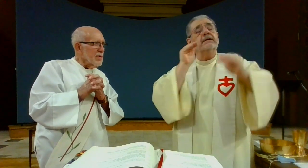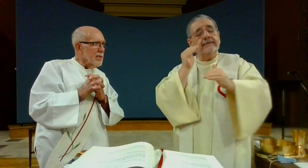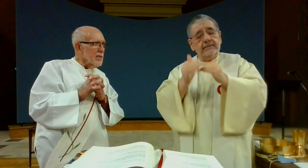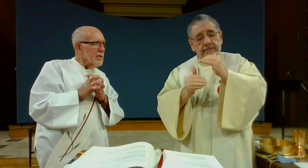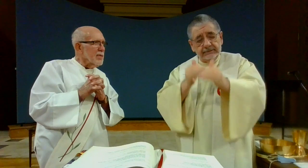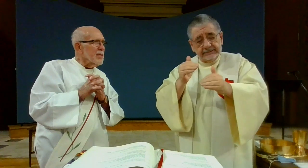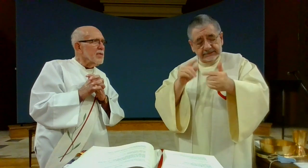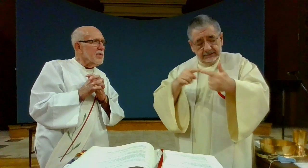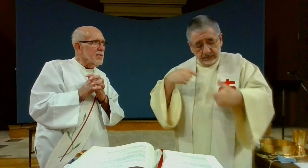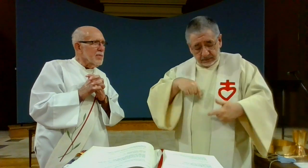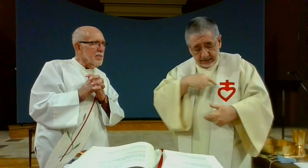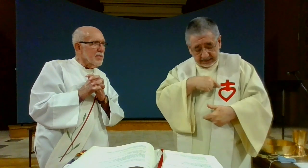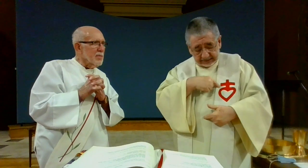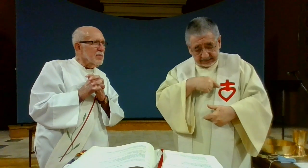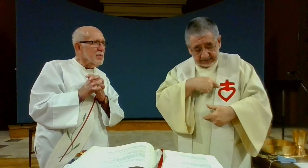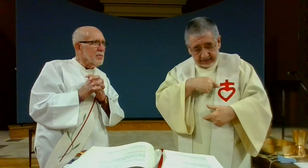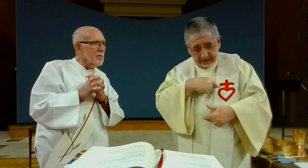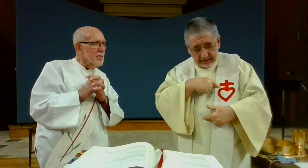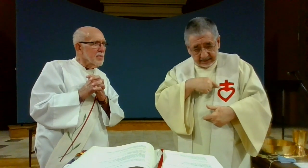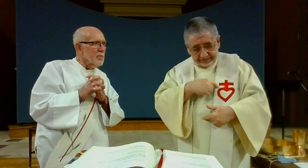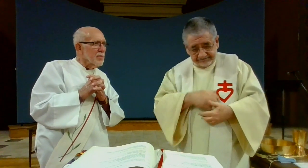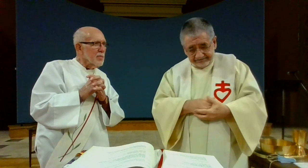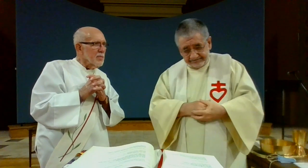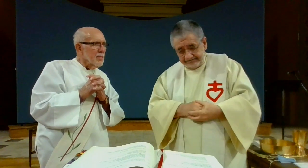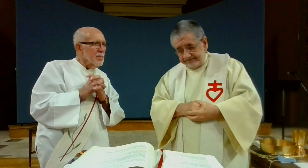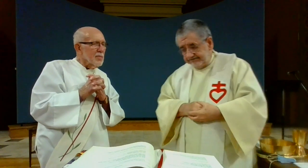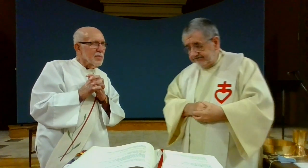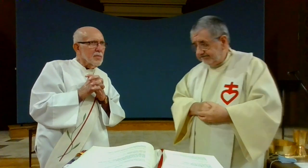God has been wonderful and kind to us.